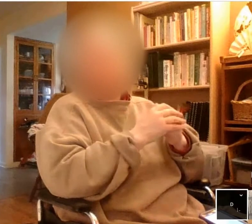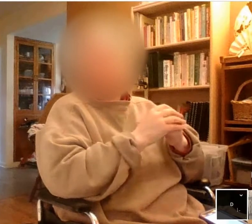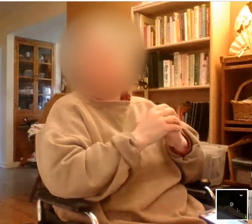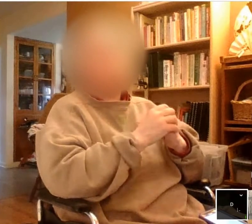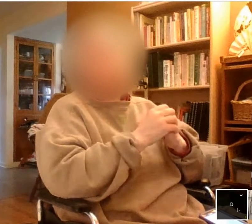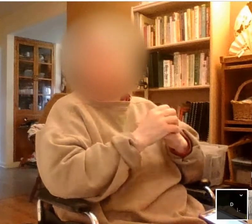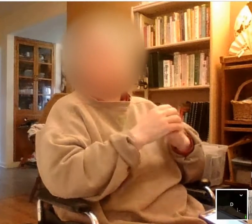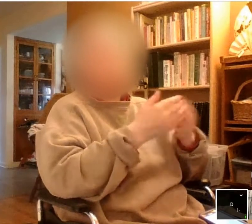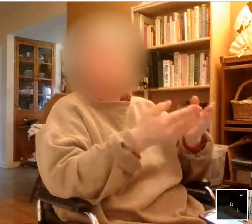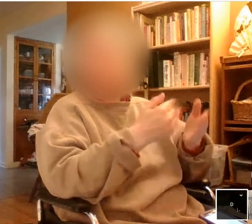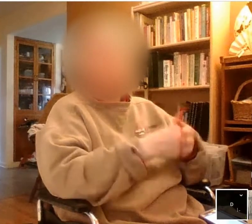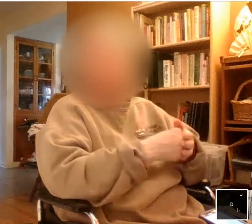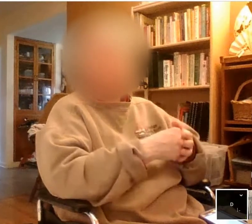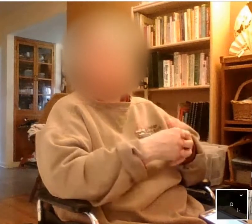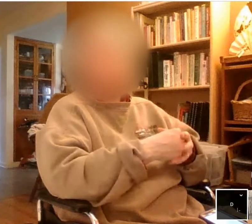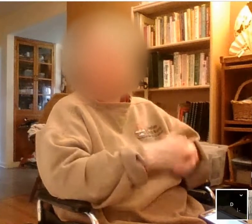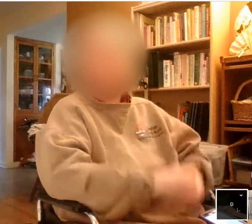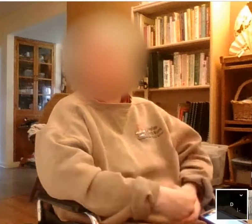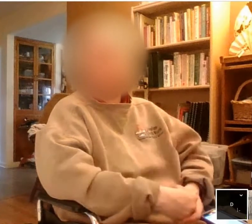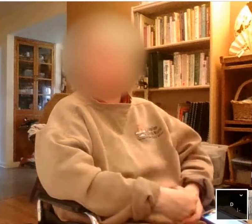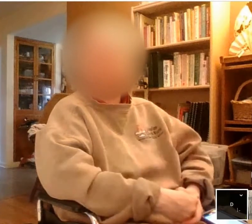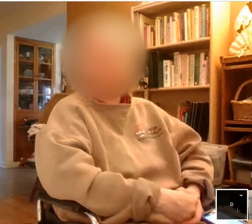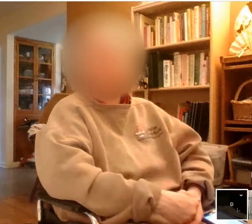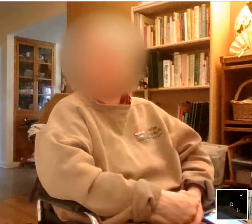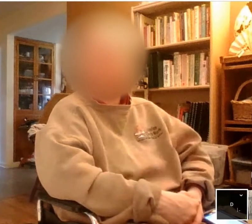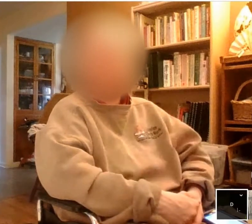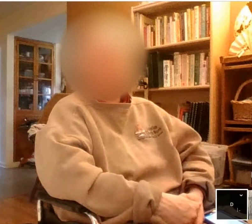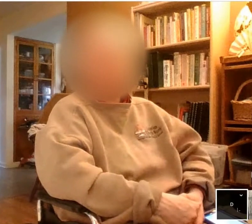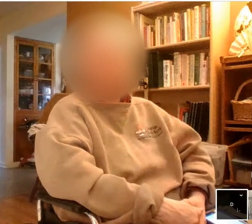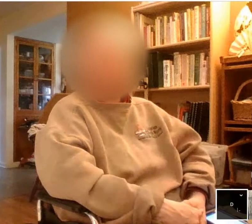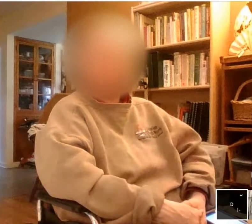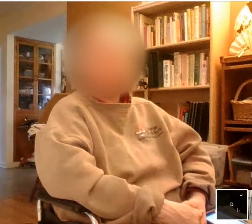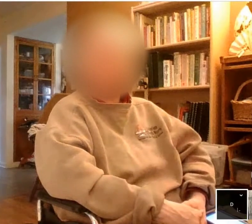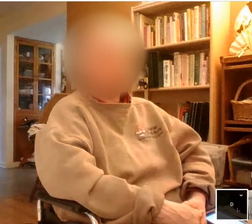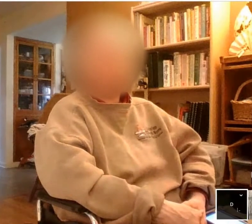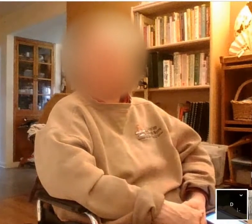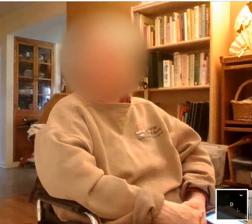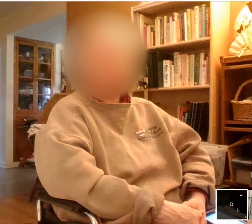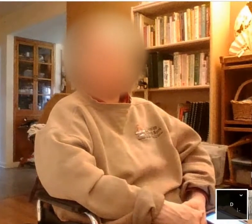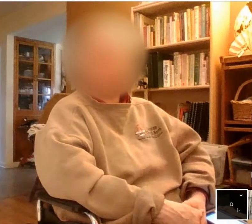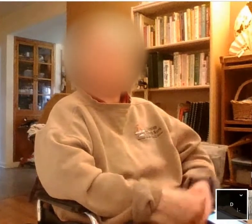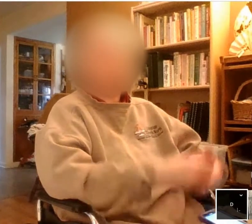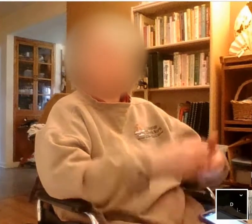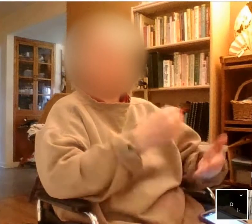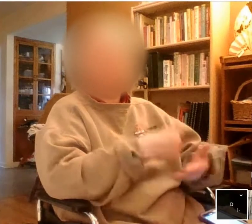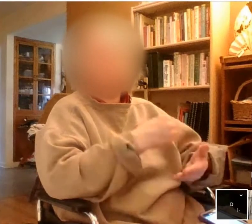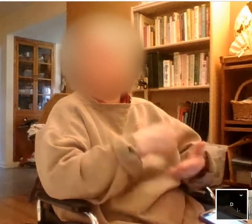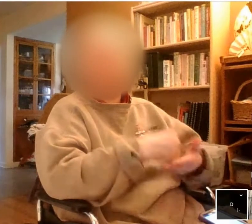And so yesterday I'm laying down on the table, and suddenly it's like, I believe I'm feeling the small of my